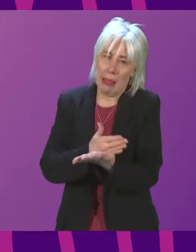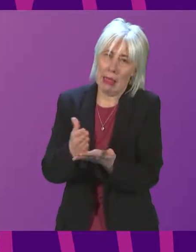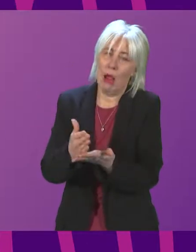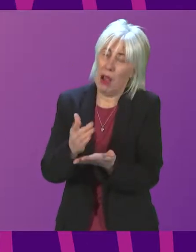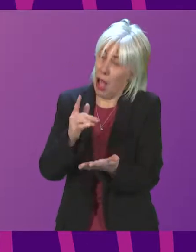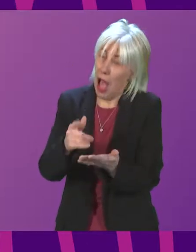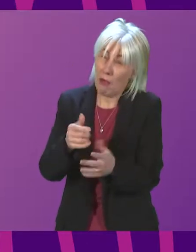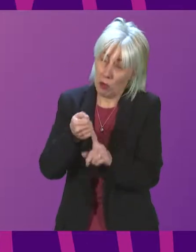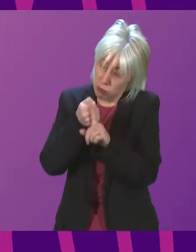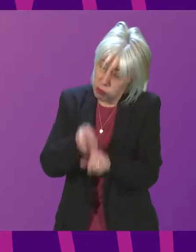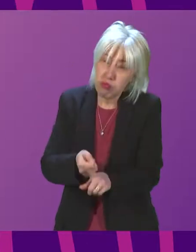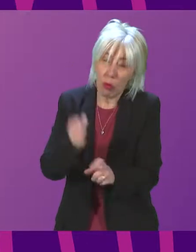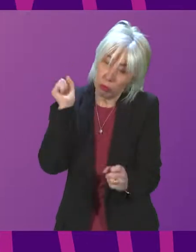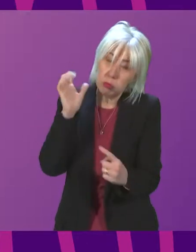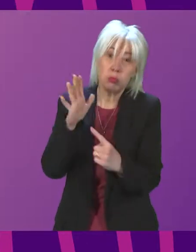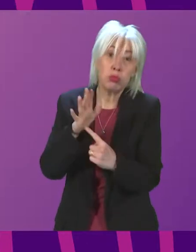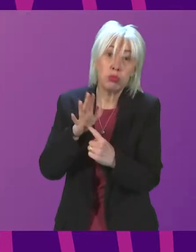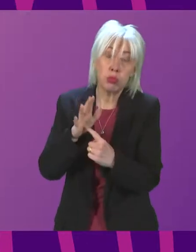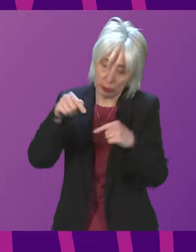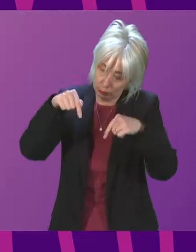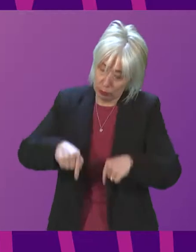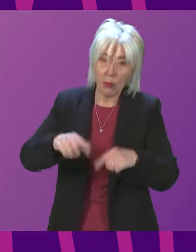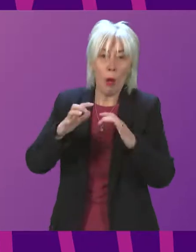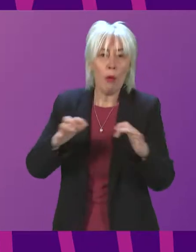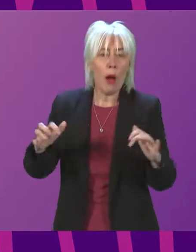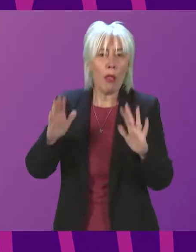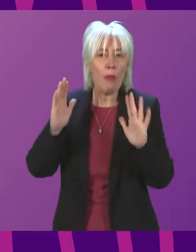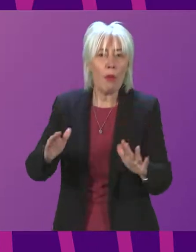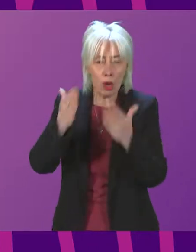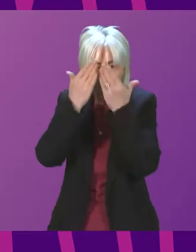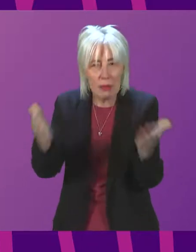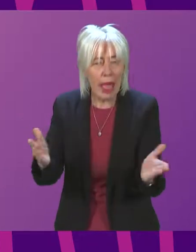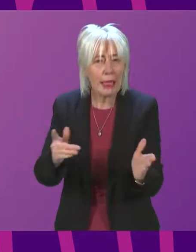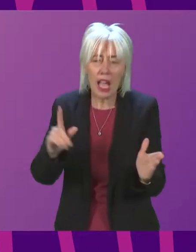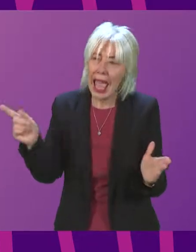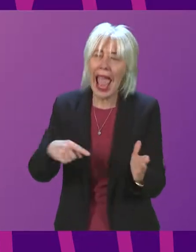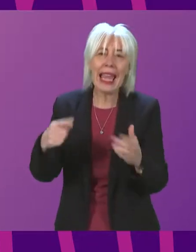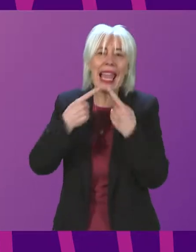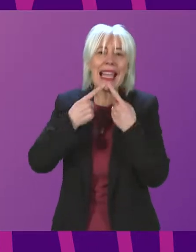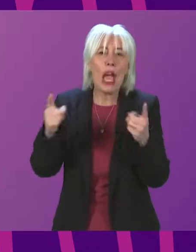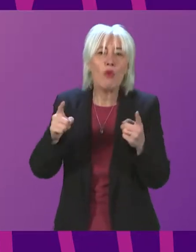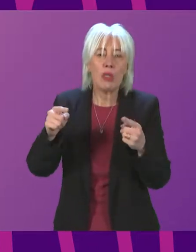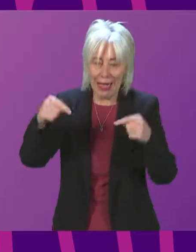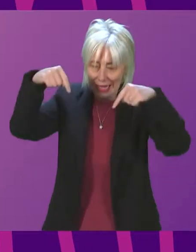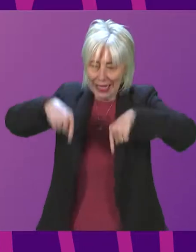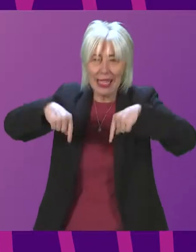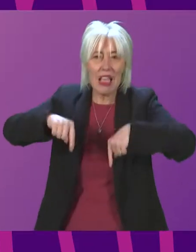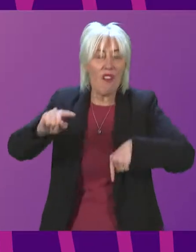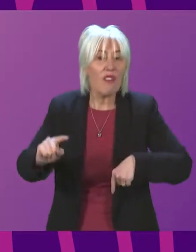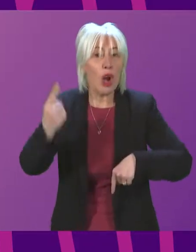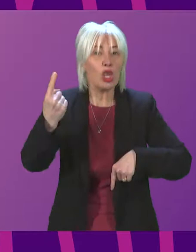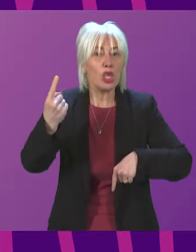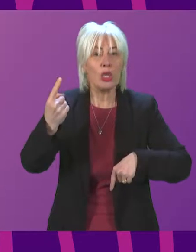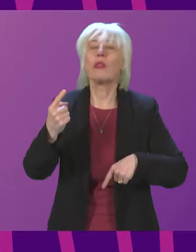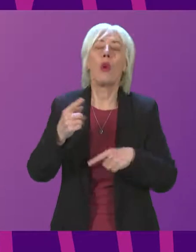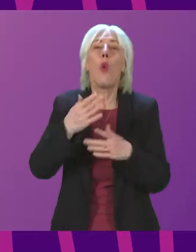how important it is that the place of this Parliament is respected and that all significant announcements are made here in the first instance, wherever